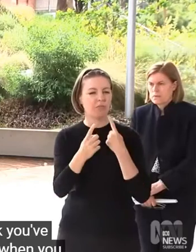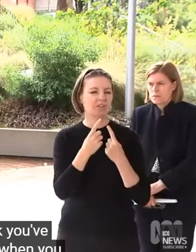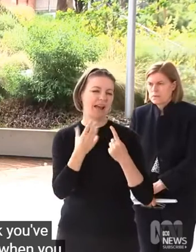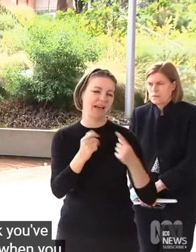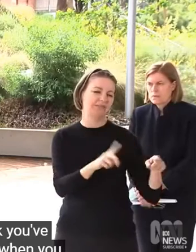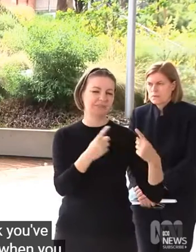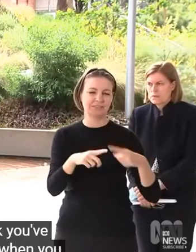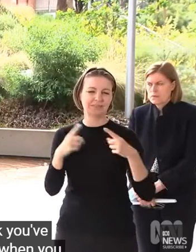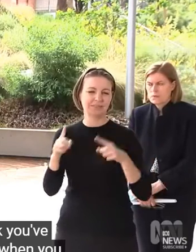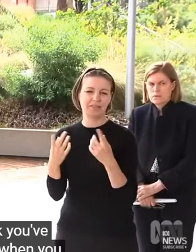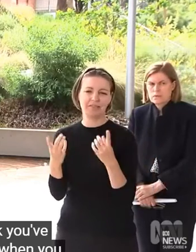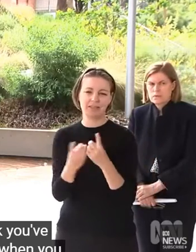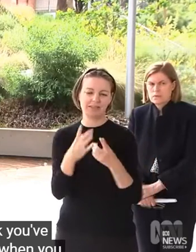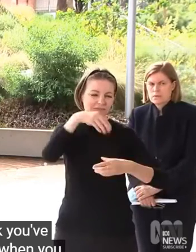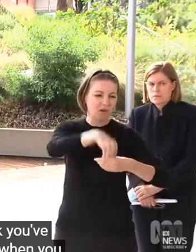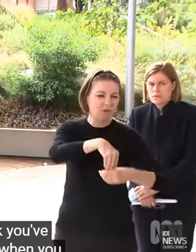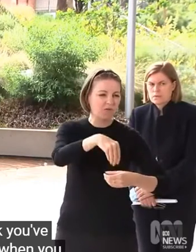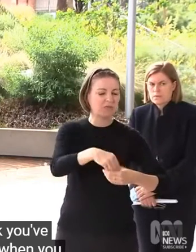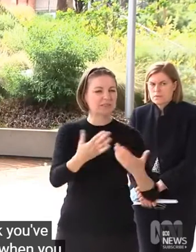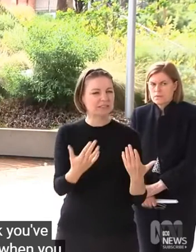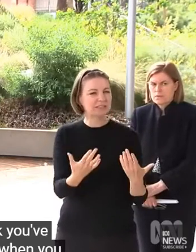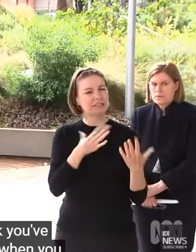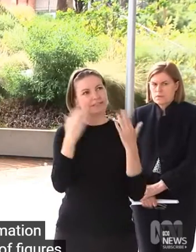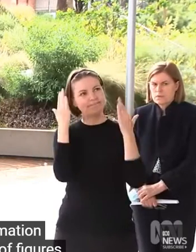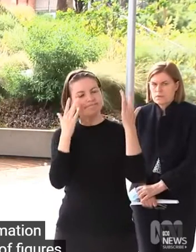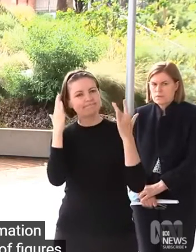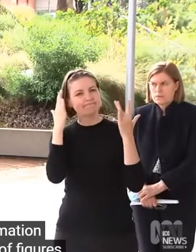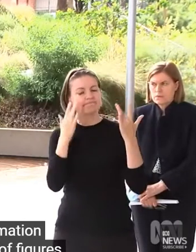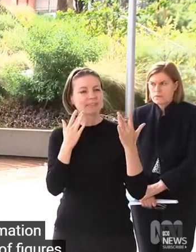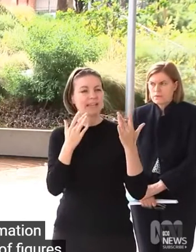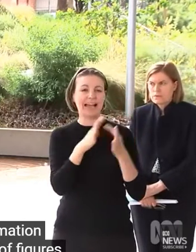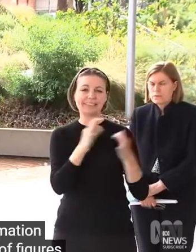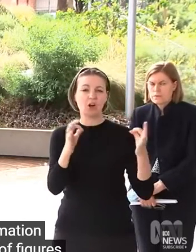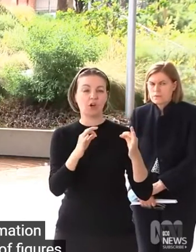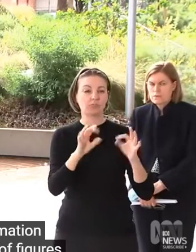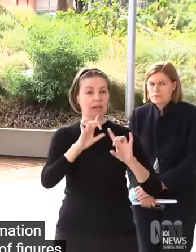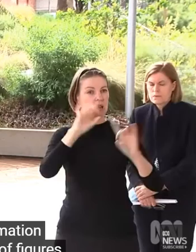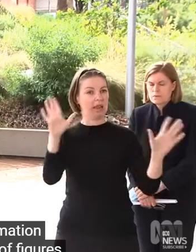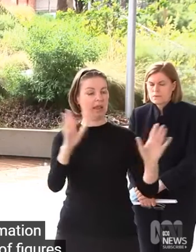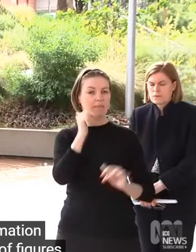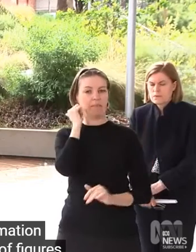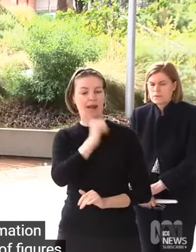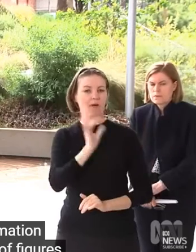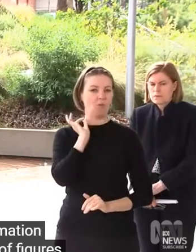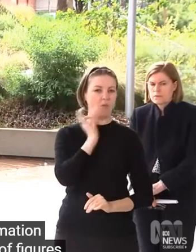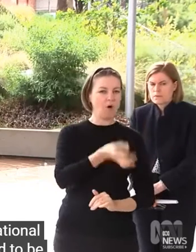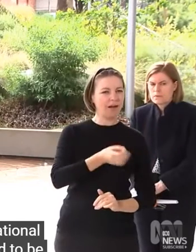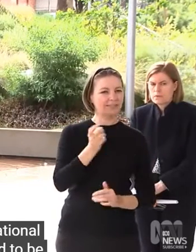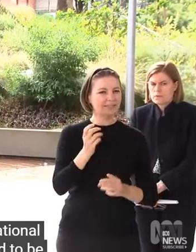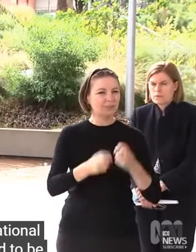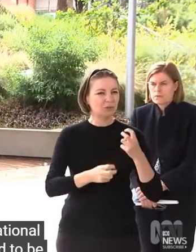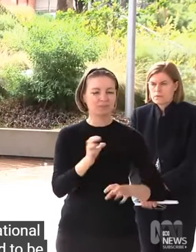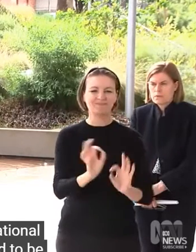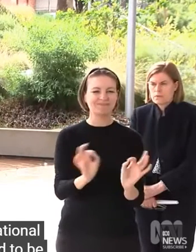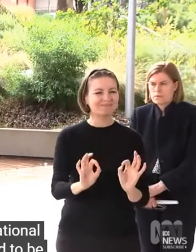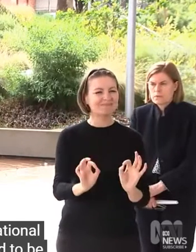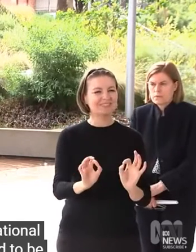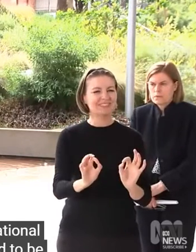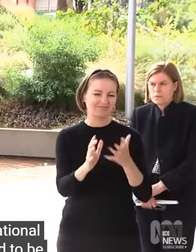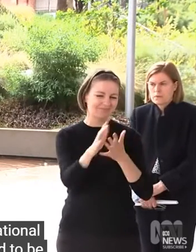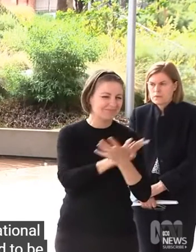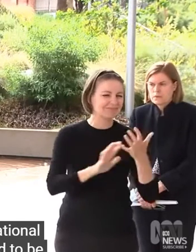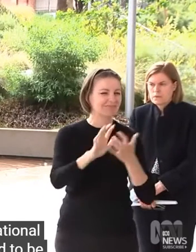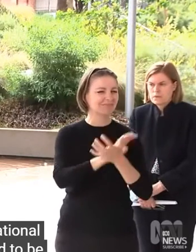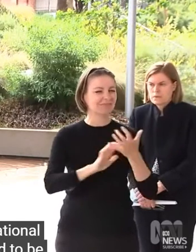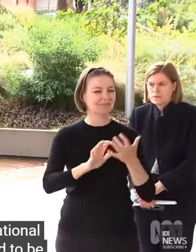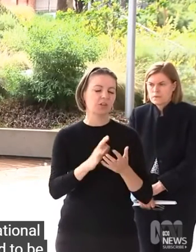relation to educational outcomes that need to be considered. It's not a black and white issue. So I can understand why